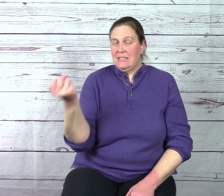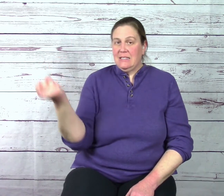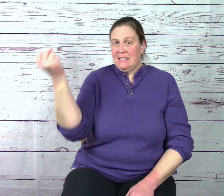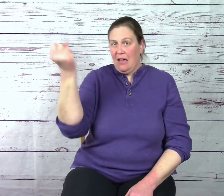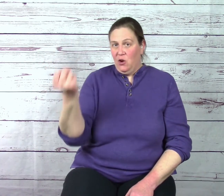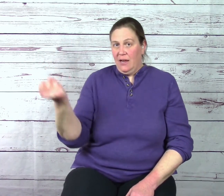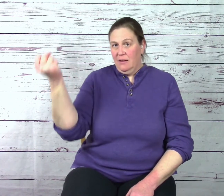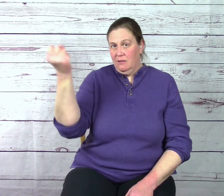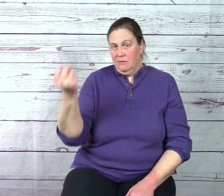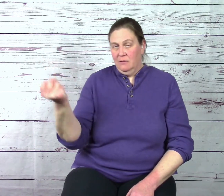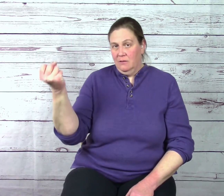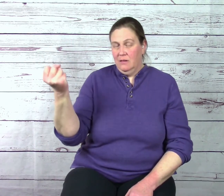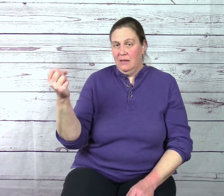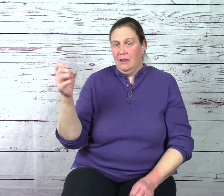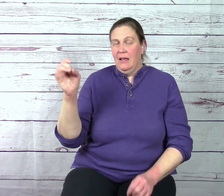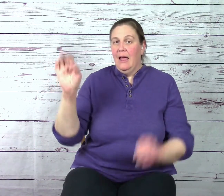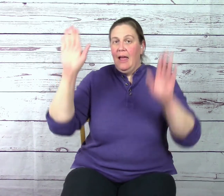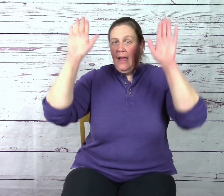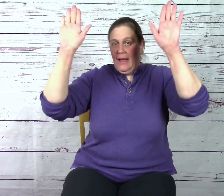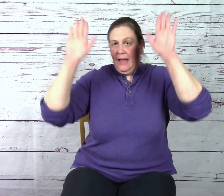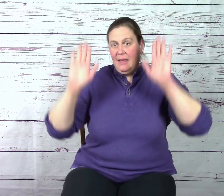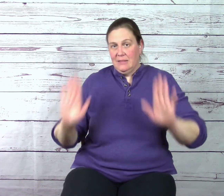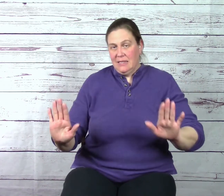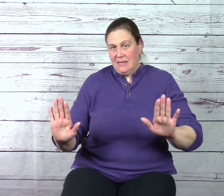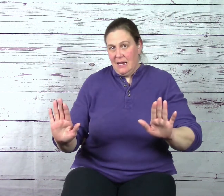Saturday is a F.